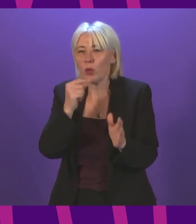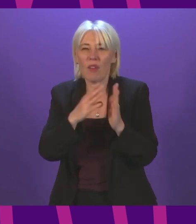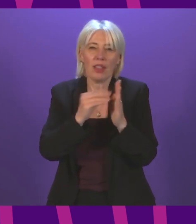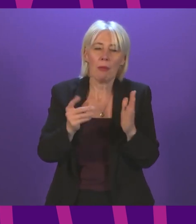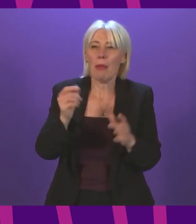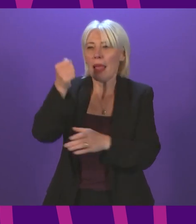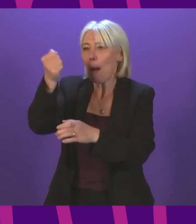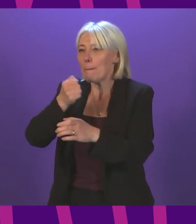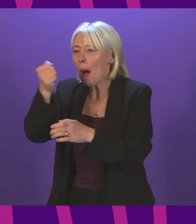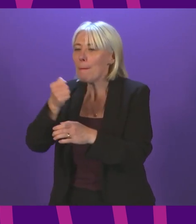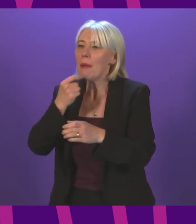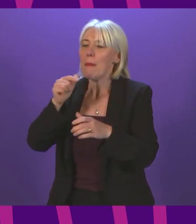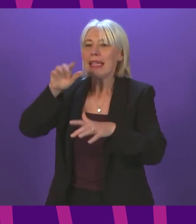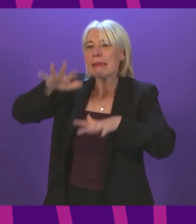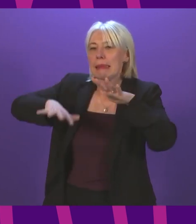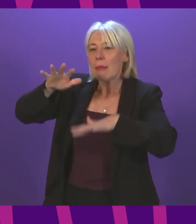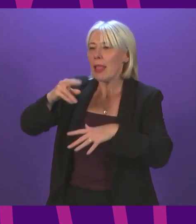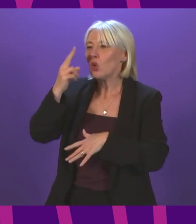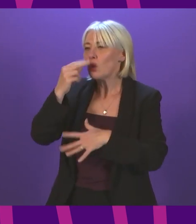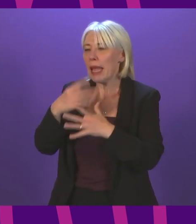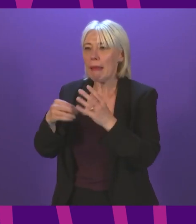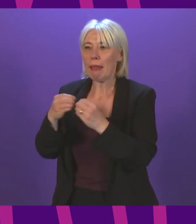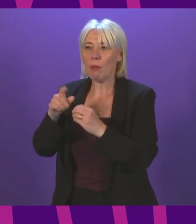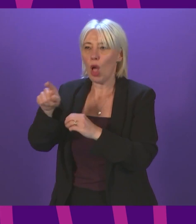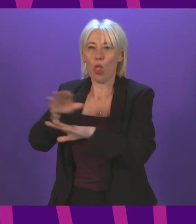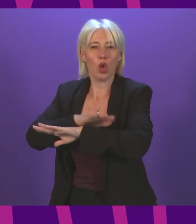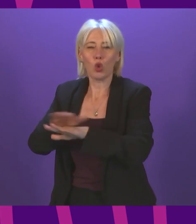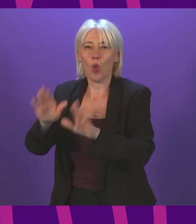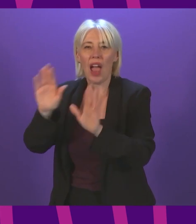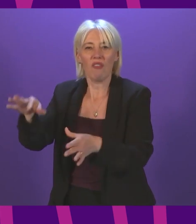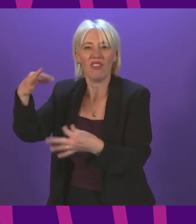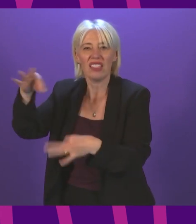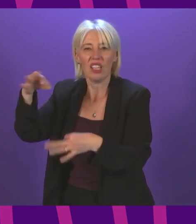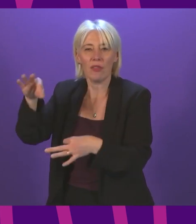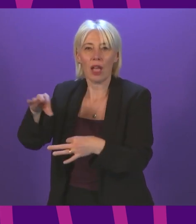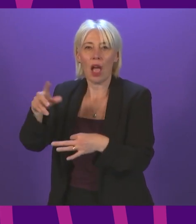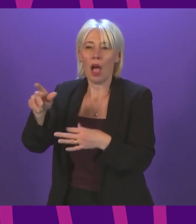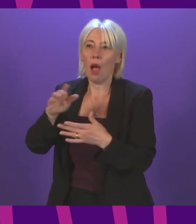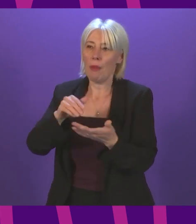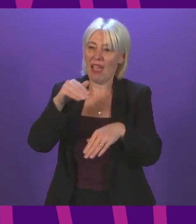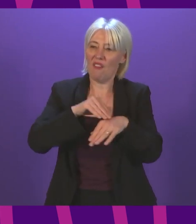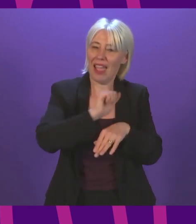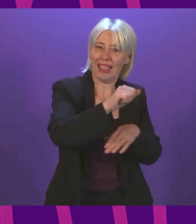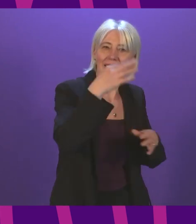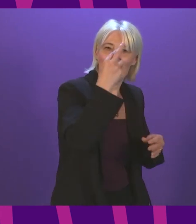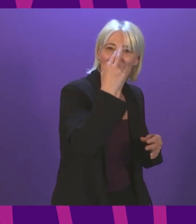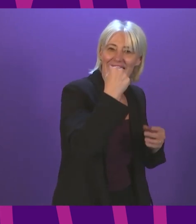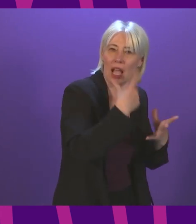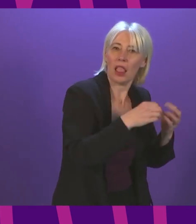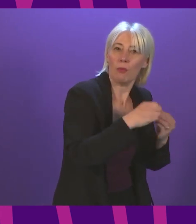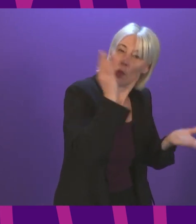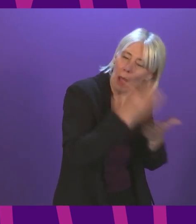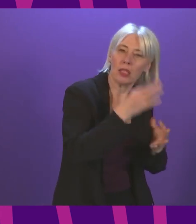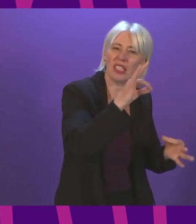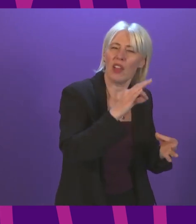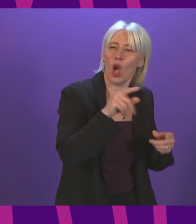operating in the same way as nightclubs, not subject to certification, which may do damage to nightclubs that are subject to certification. So we're rightly